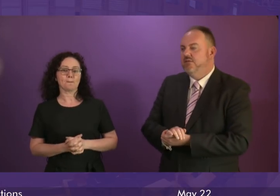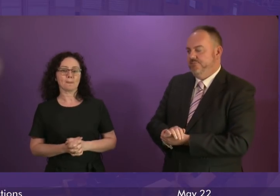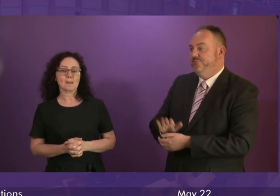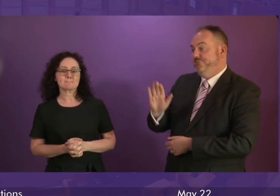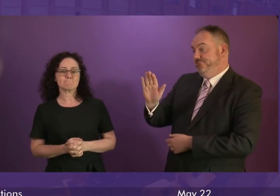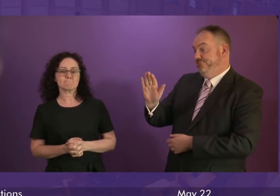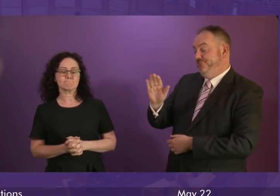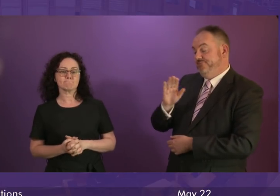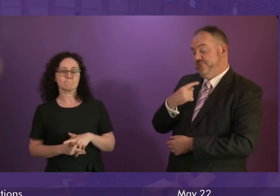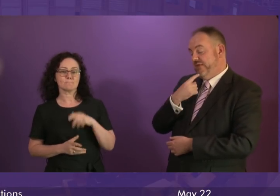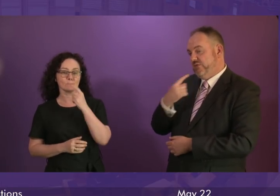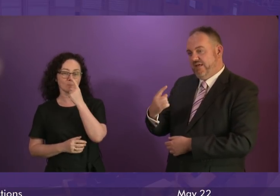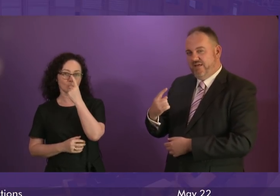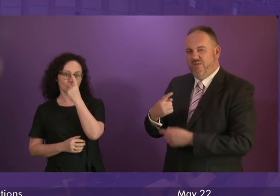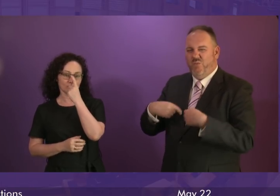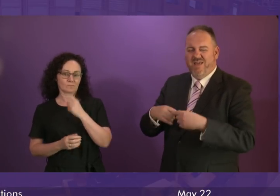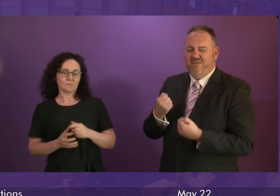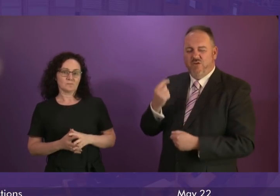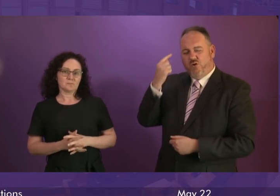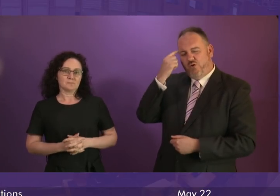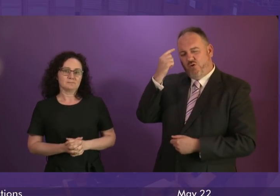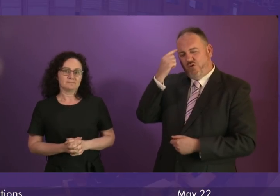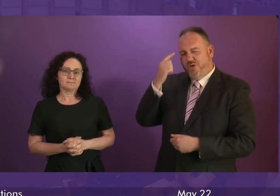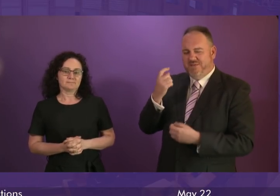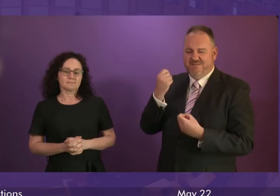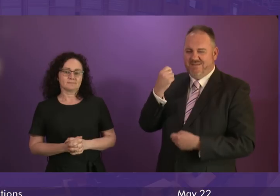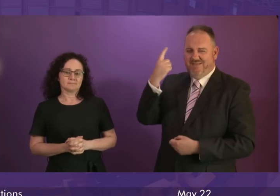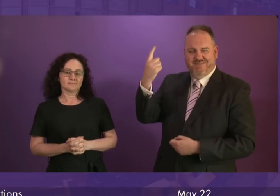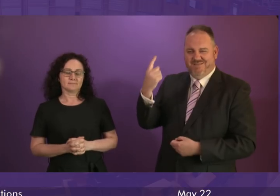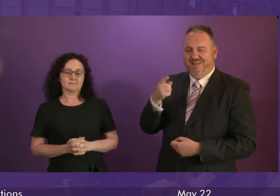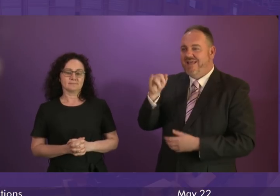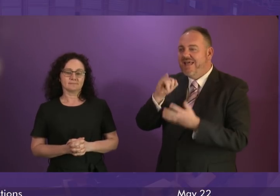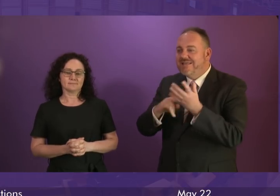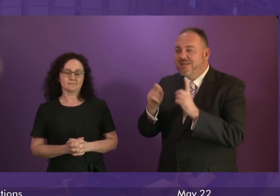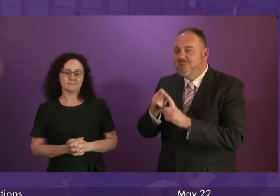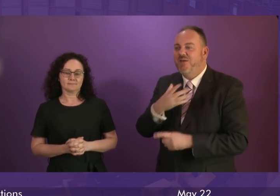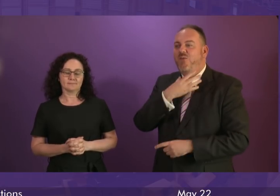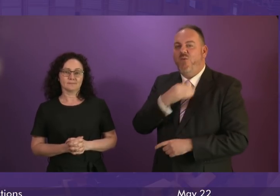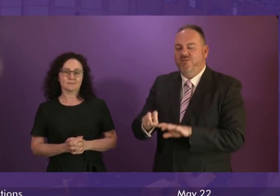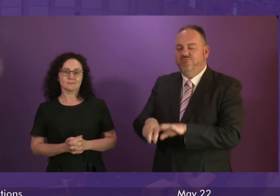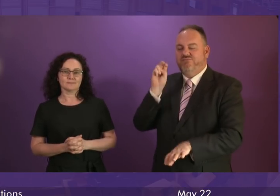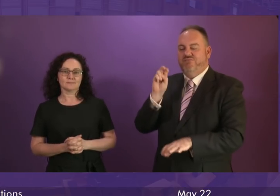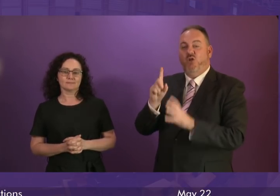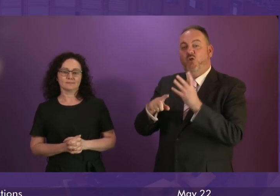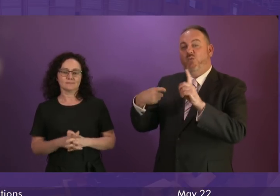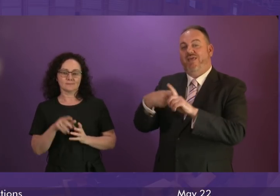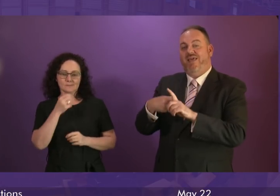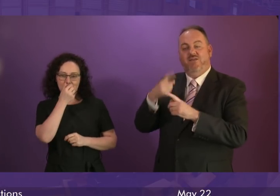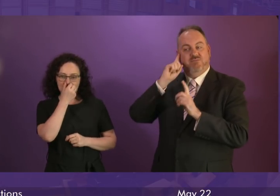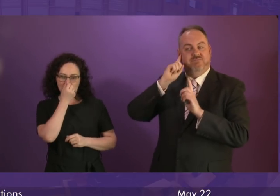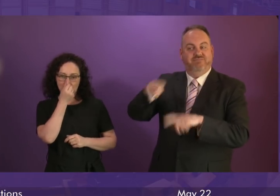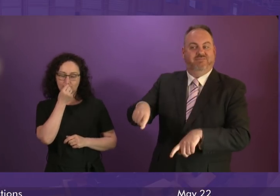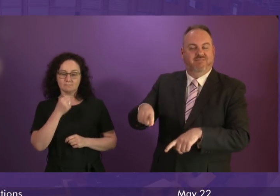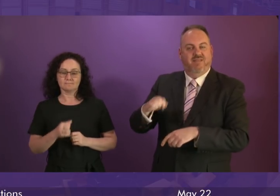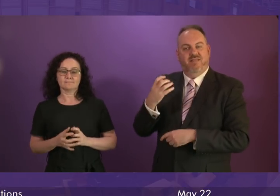Designing Officer, we have enough common sense to see the contradiction of an SNP seeking to end a UK union in which we can dismiss the government